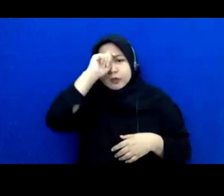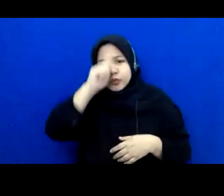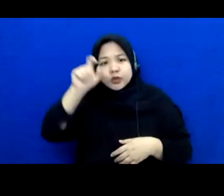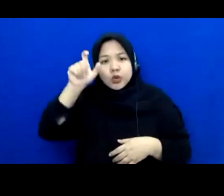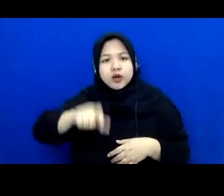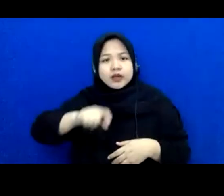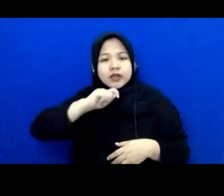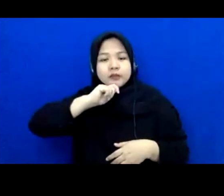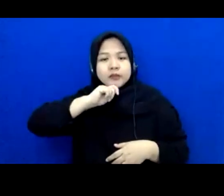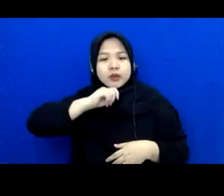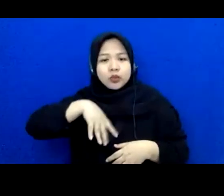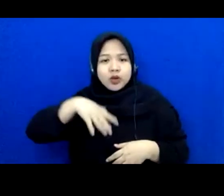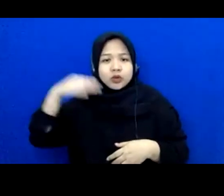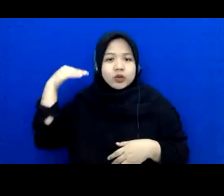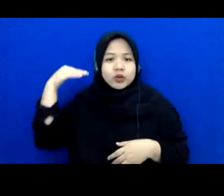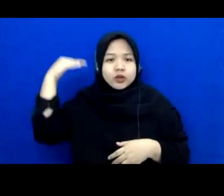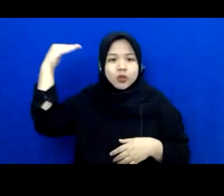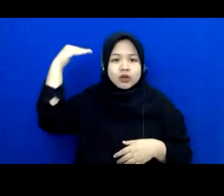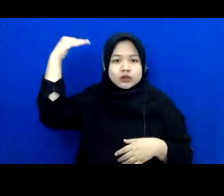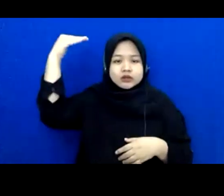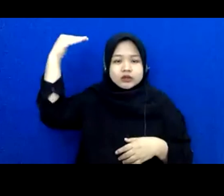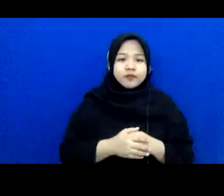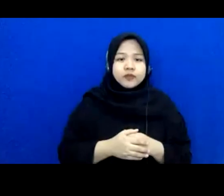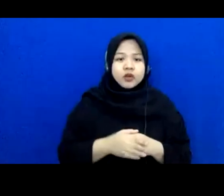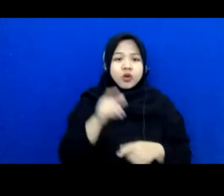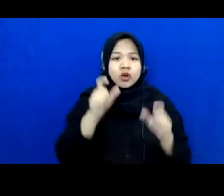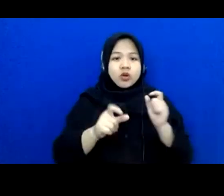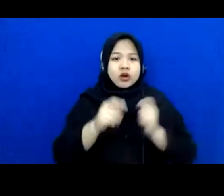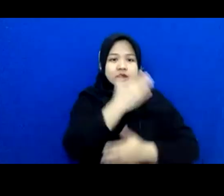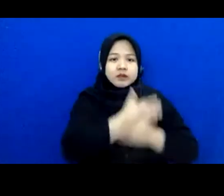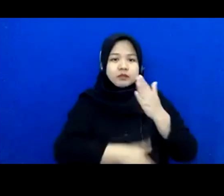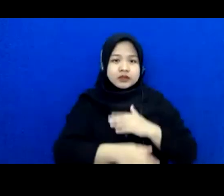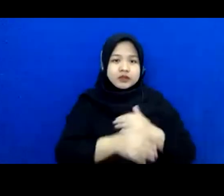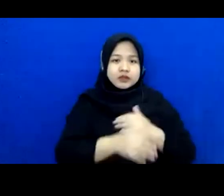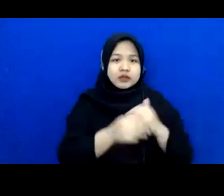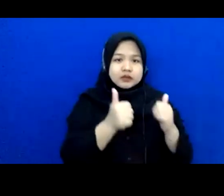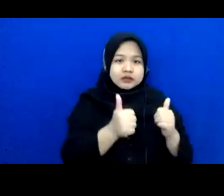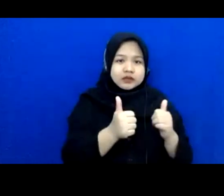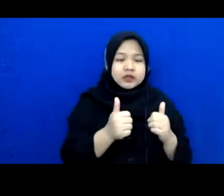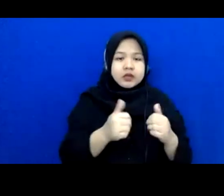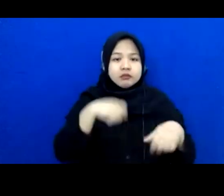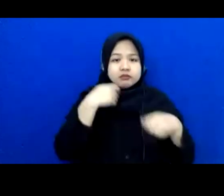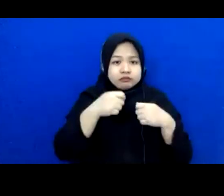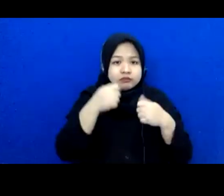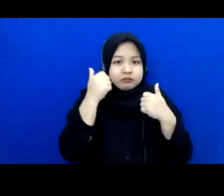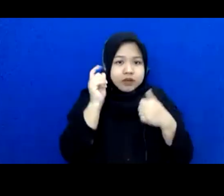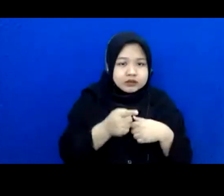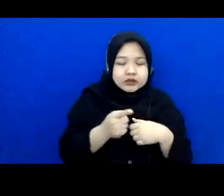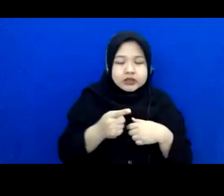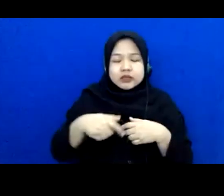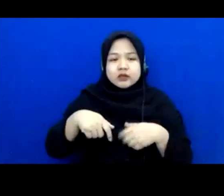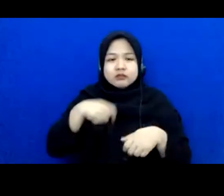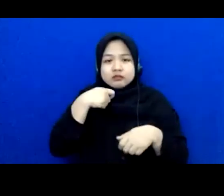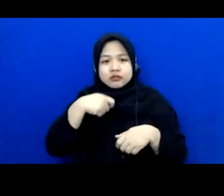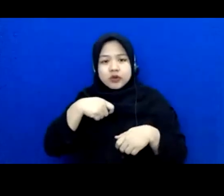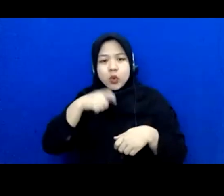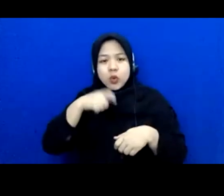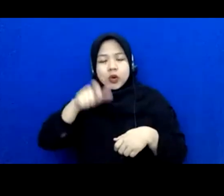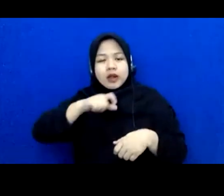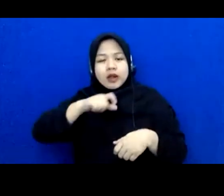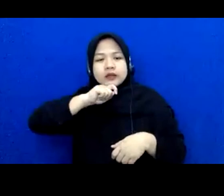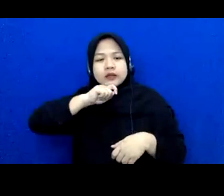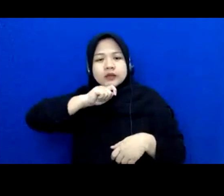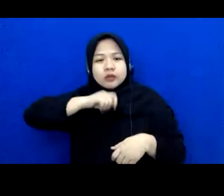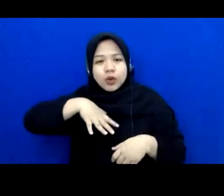it is a complete ecosystem because the disabled people cooking the elderly eating and corporate pay so the four basic